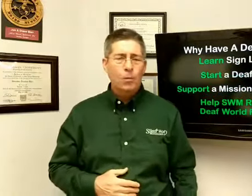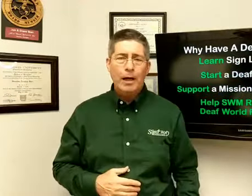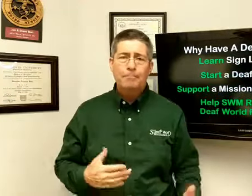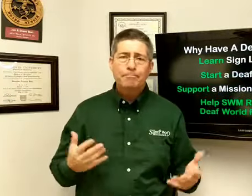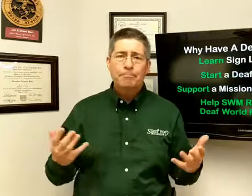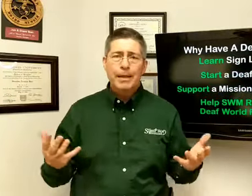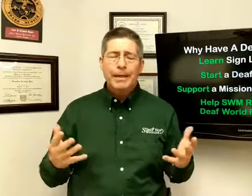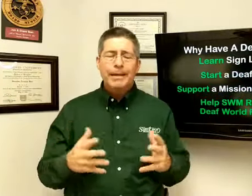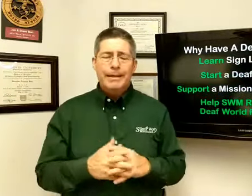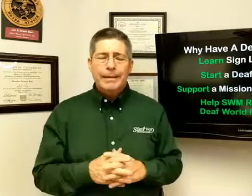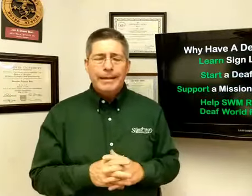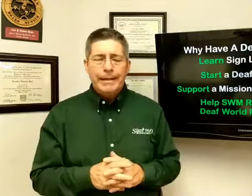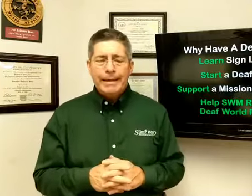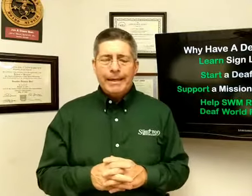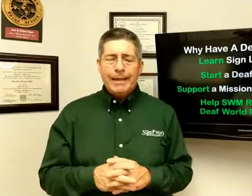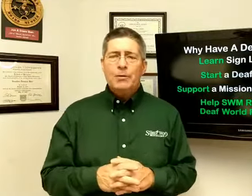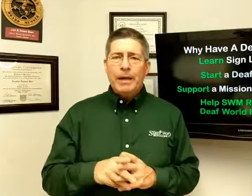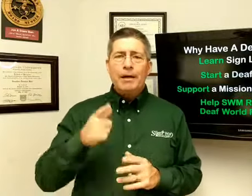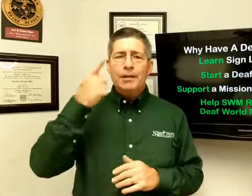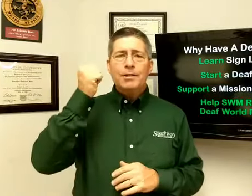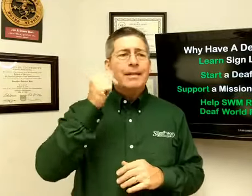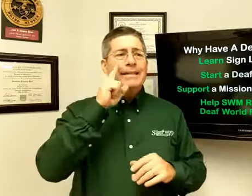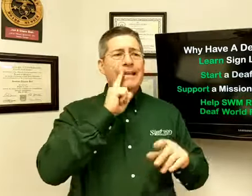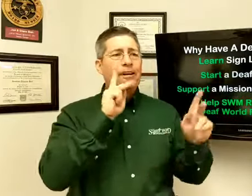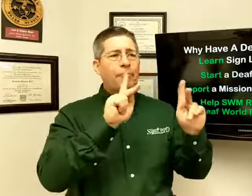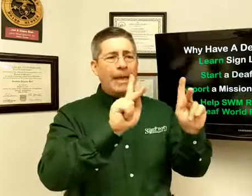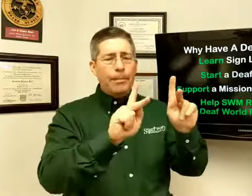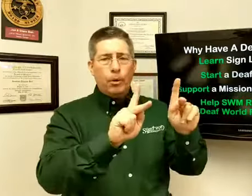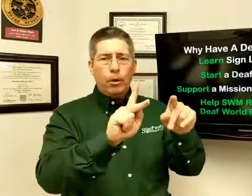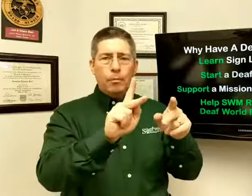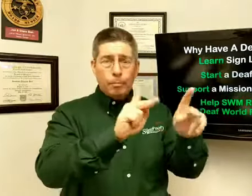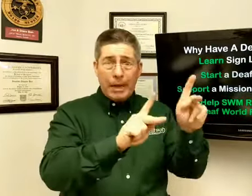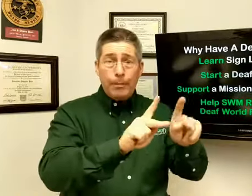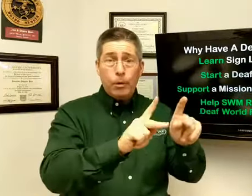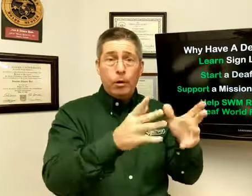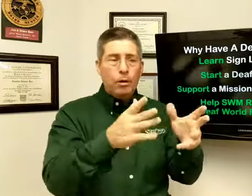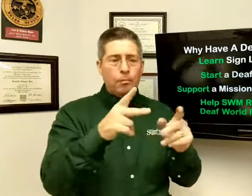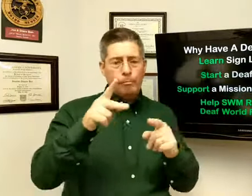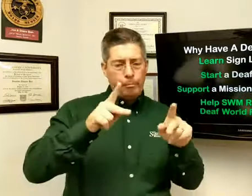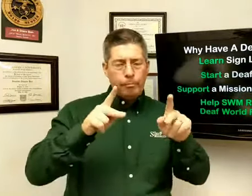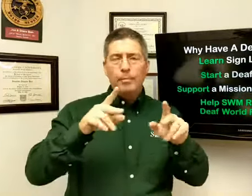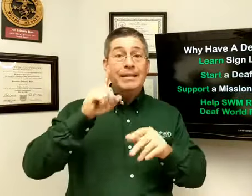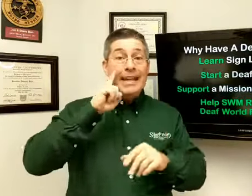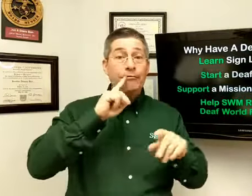Well, it's because deaf people, people, deaf,